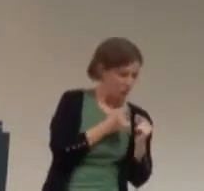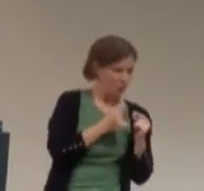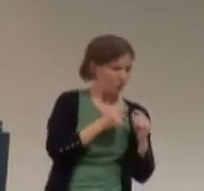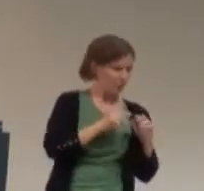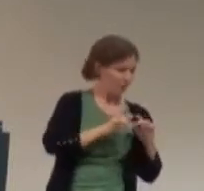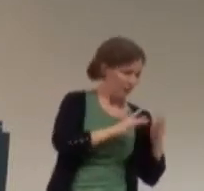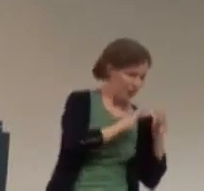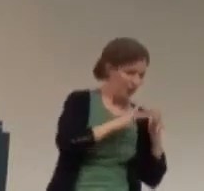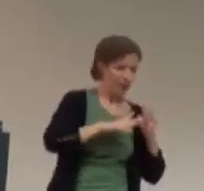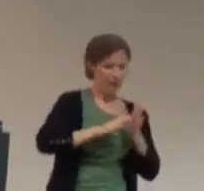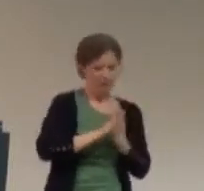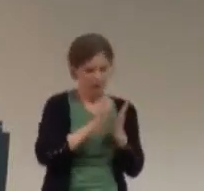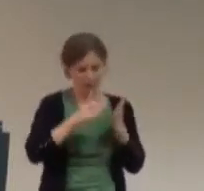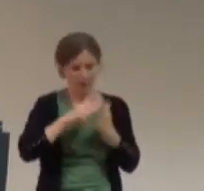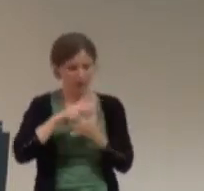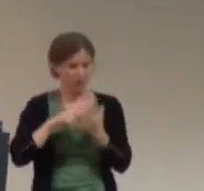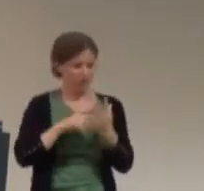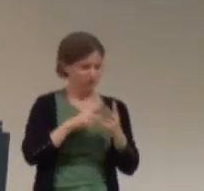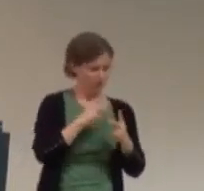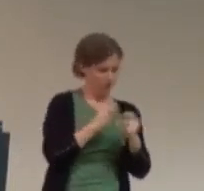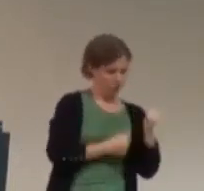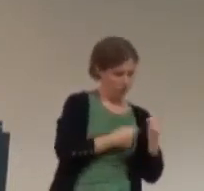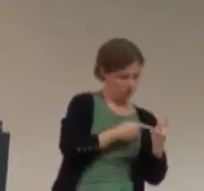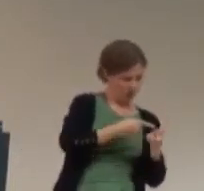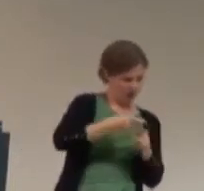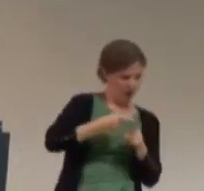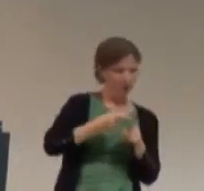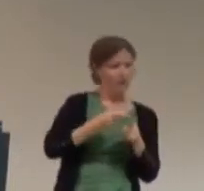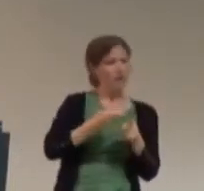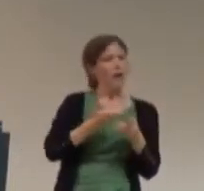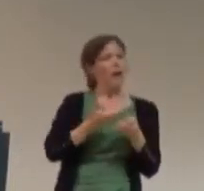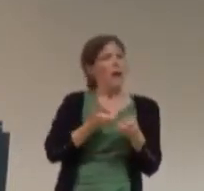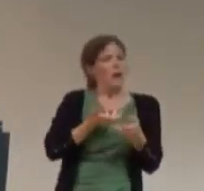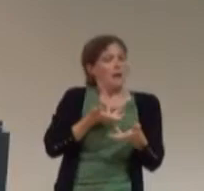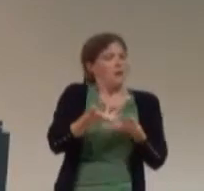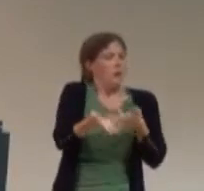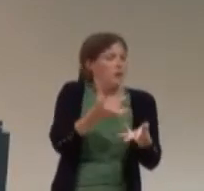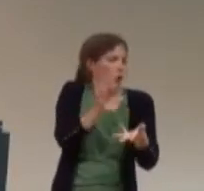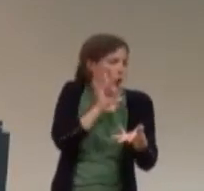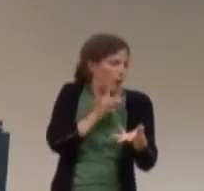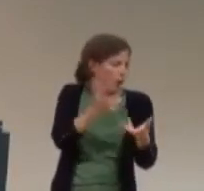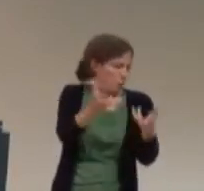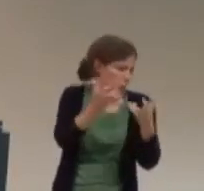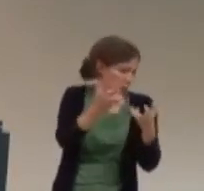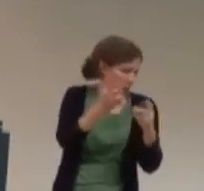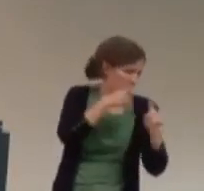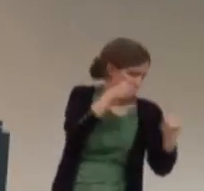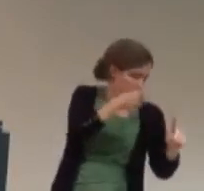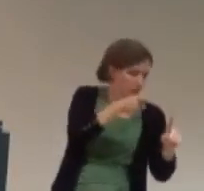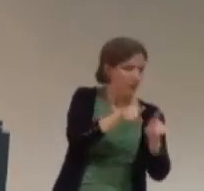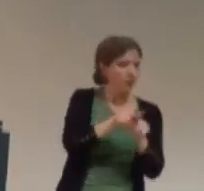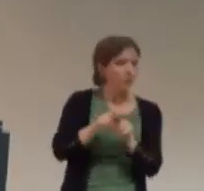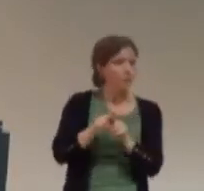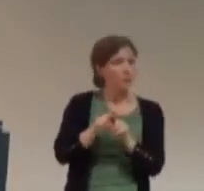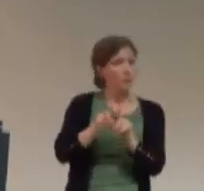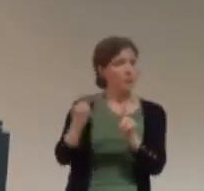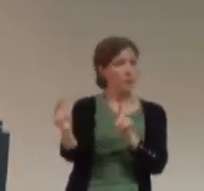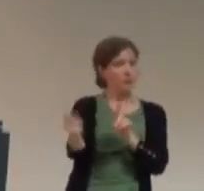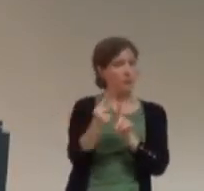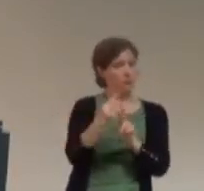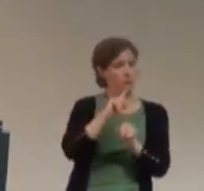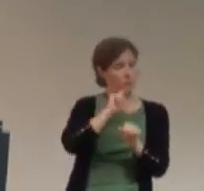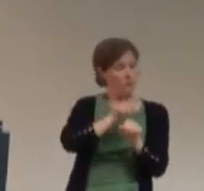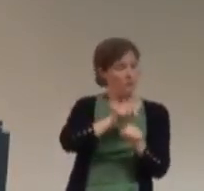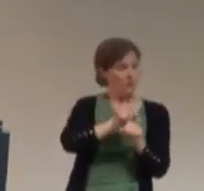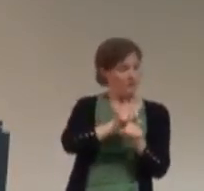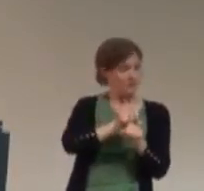is, uh, the type and the level of interaction that you want. You should be considering the perceived legitimacy of